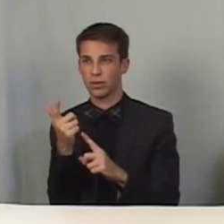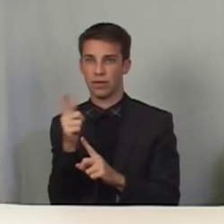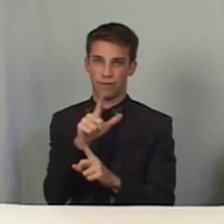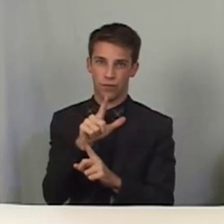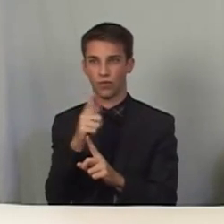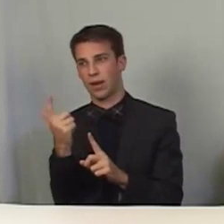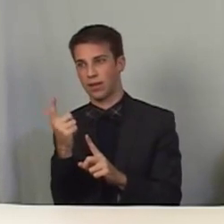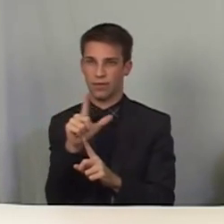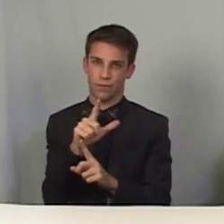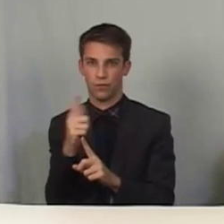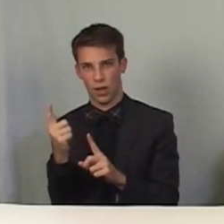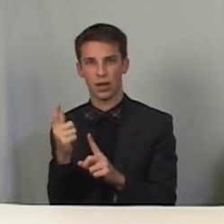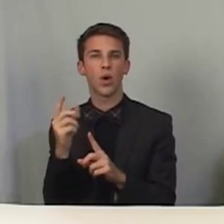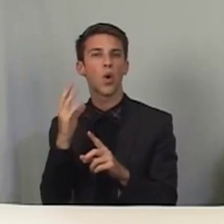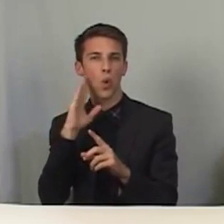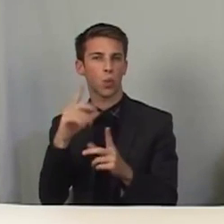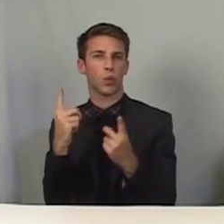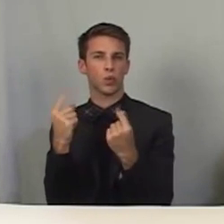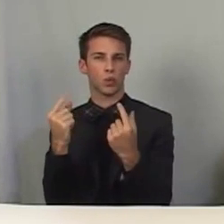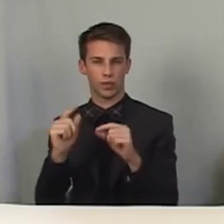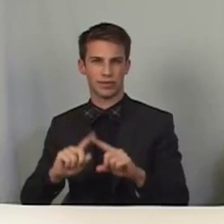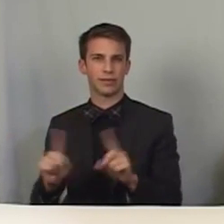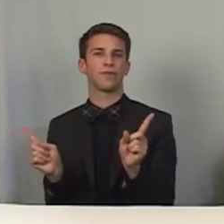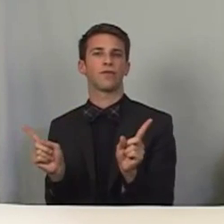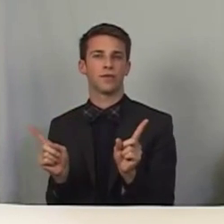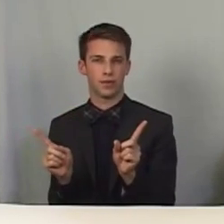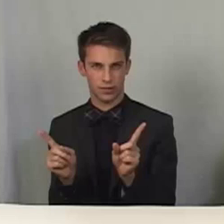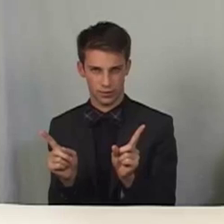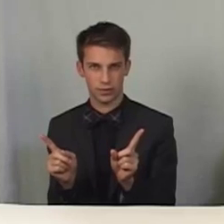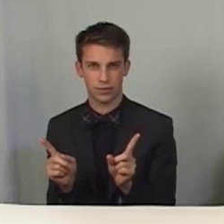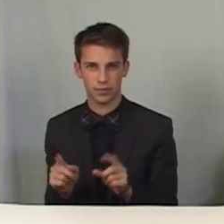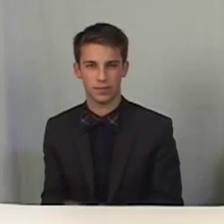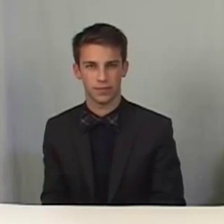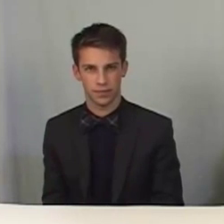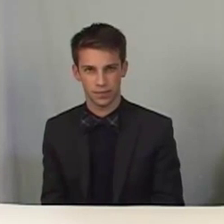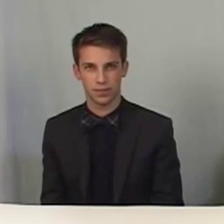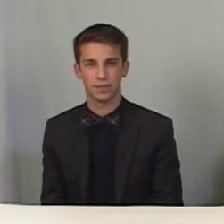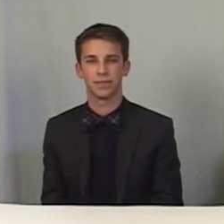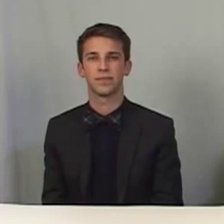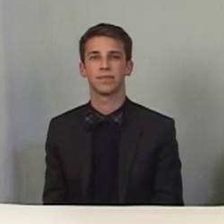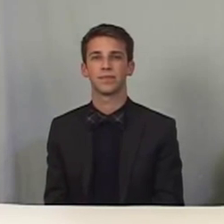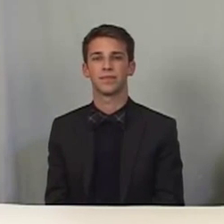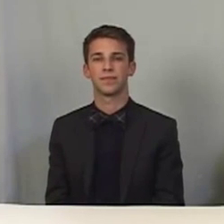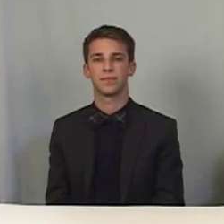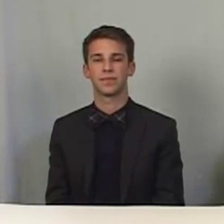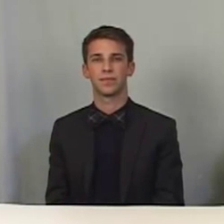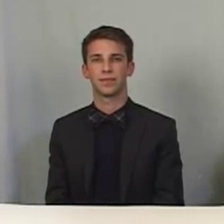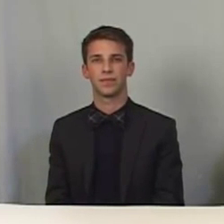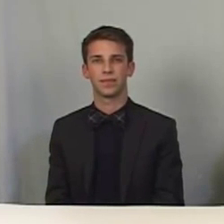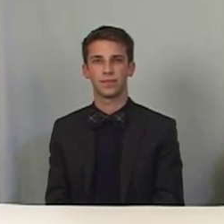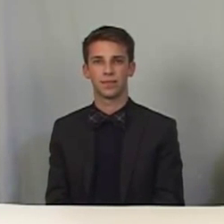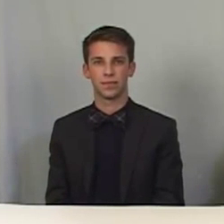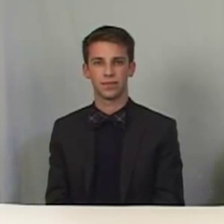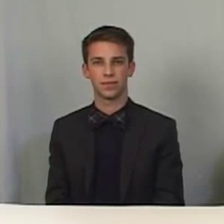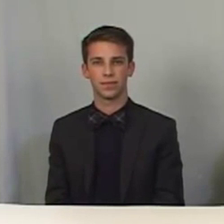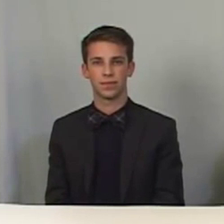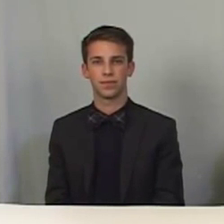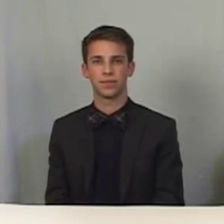One, when you move your head to the left, and two, the other, when you move your head to the right.